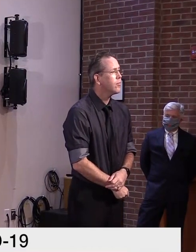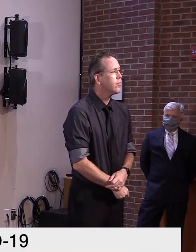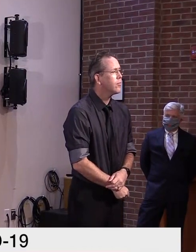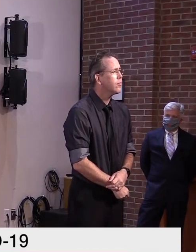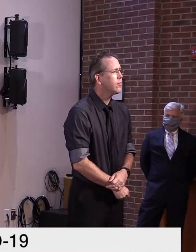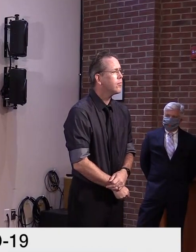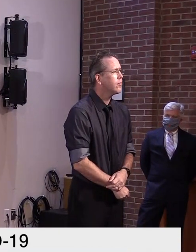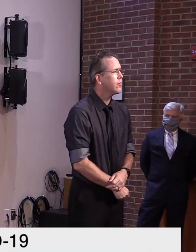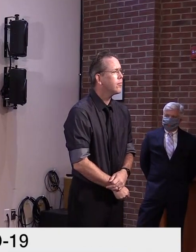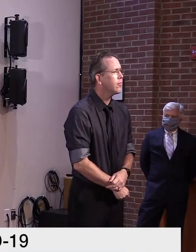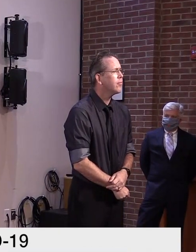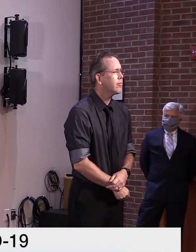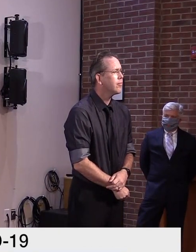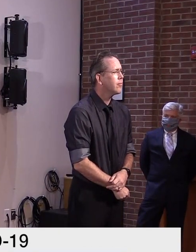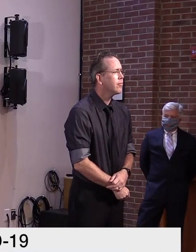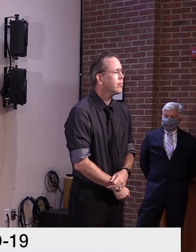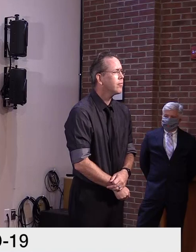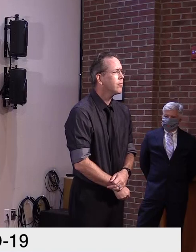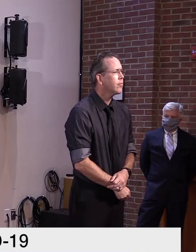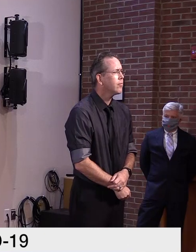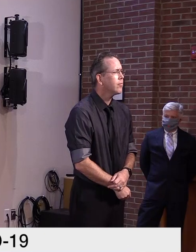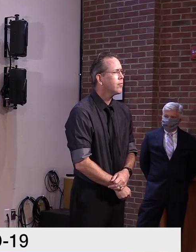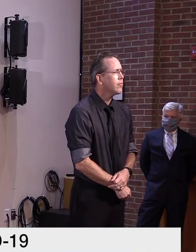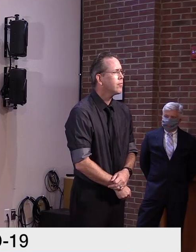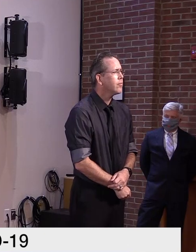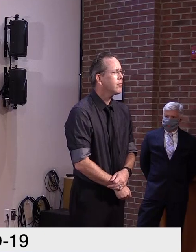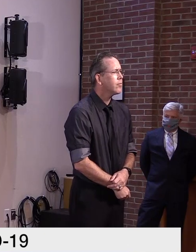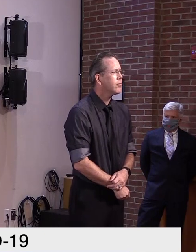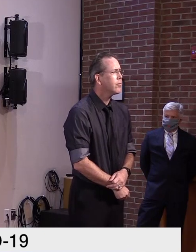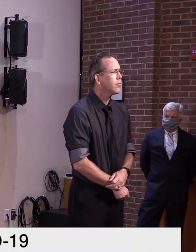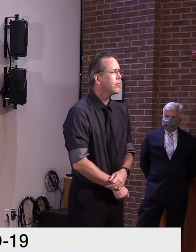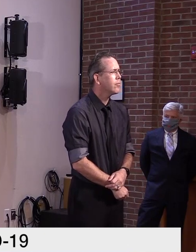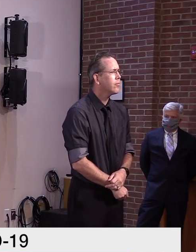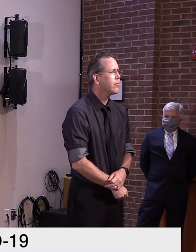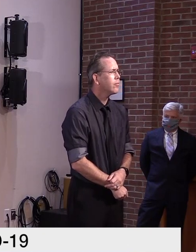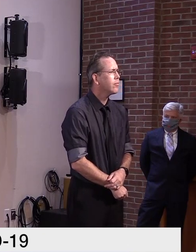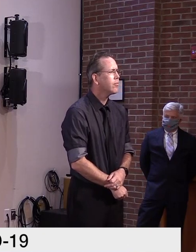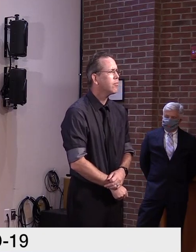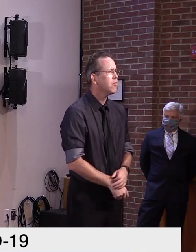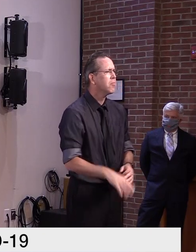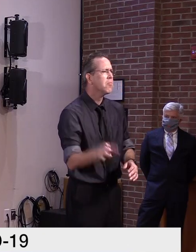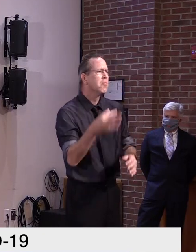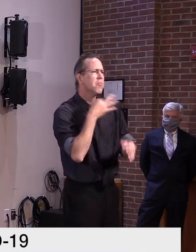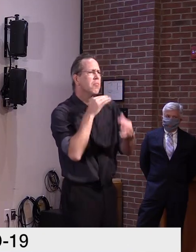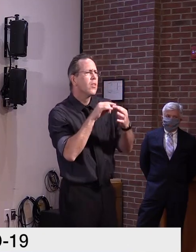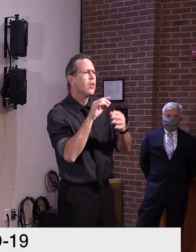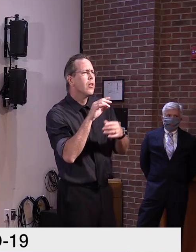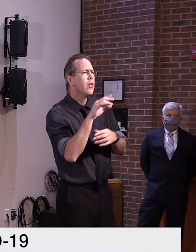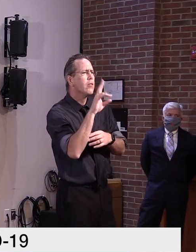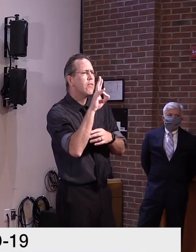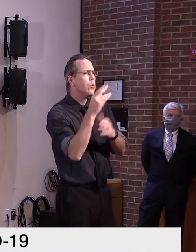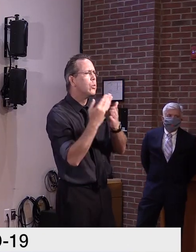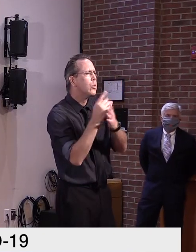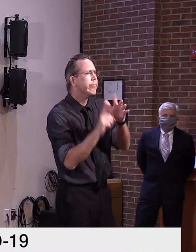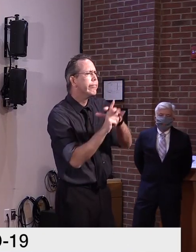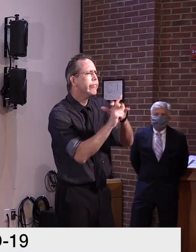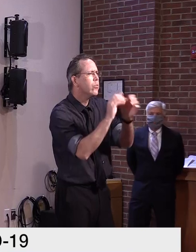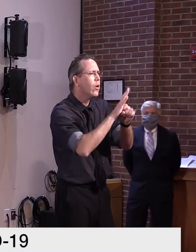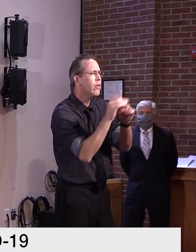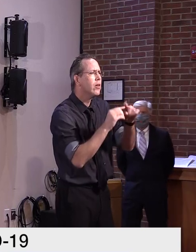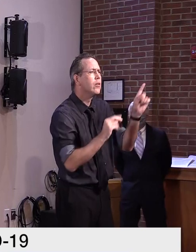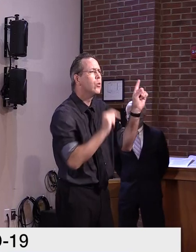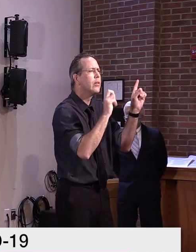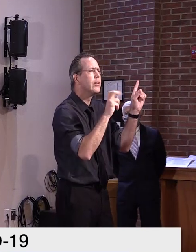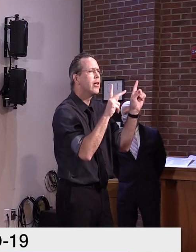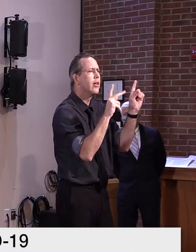a big number all told, but as far as the Northeast Kingdom goes, it's significant. No, very, very astute observation. the